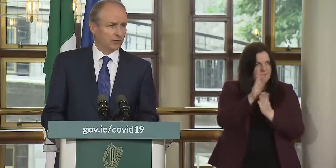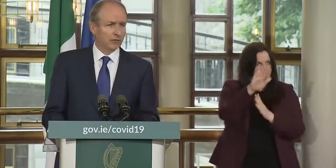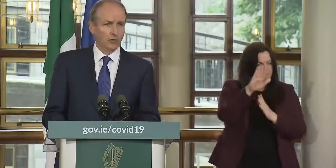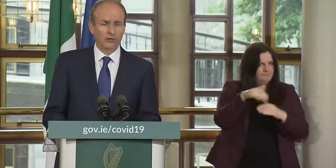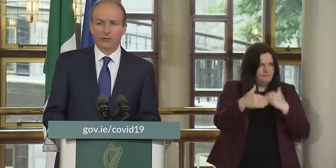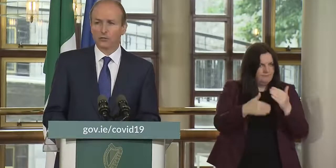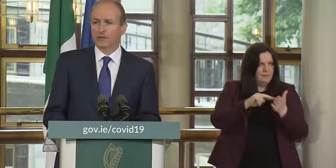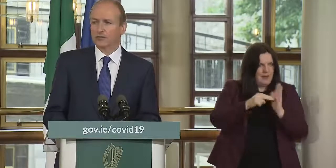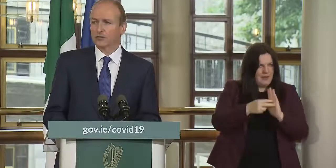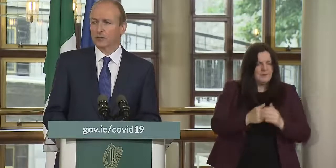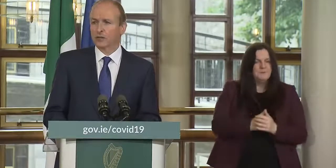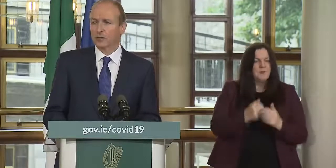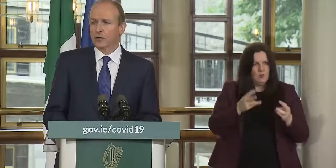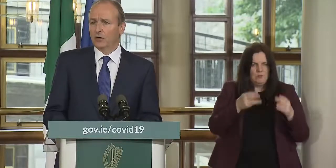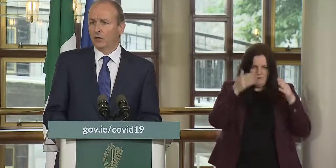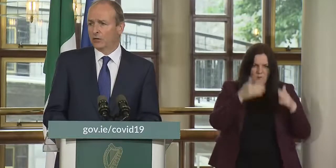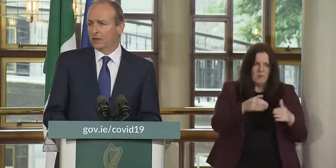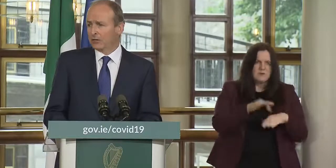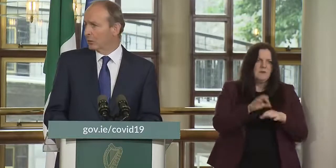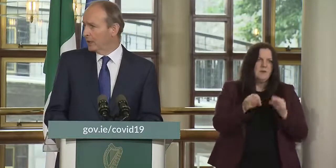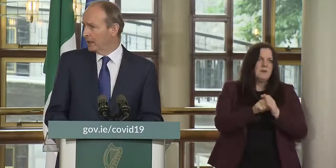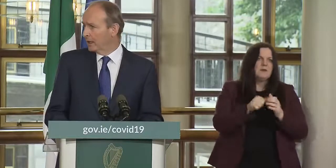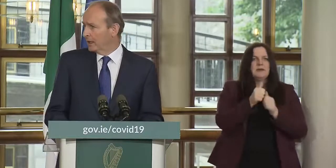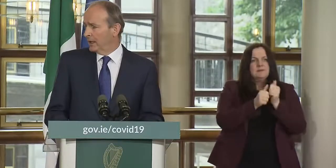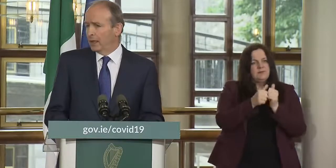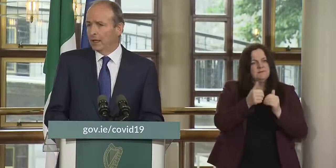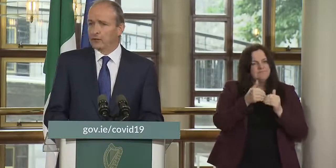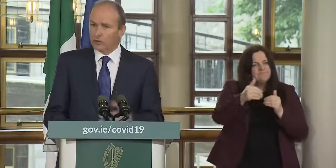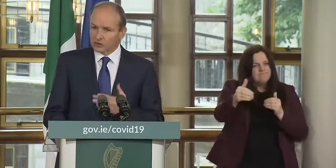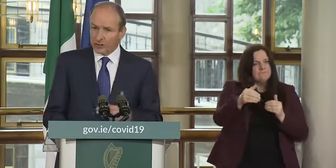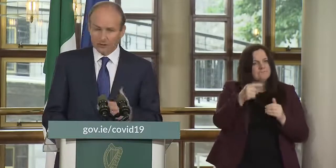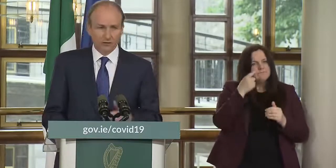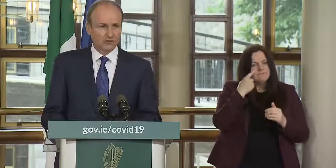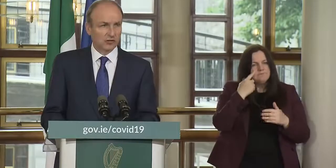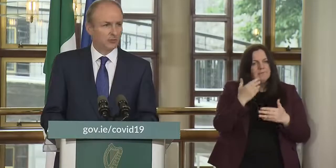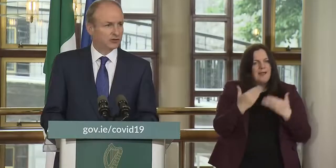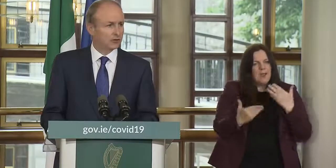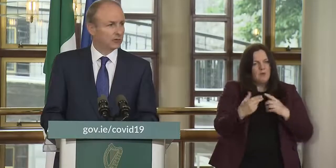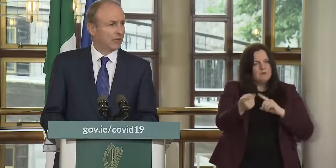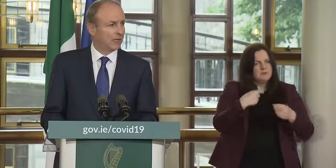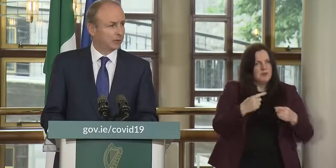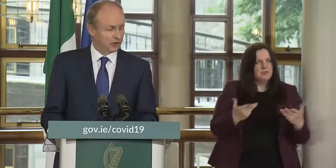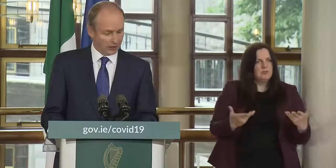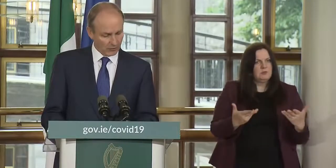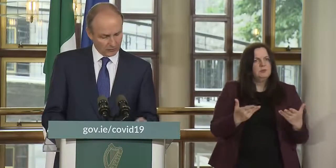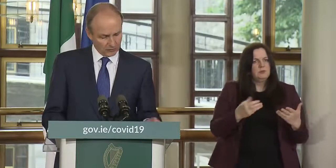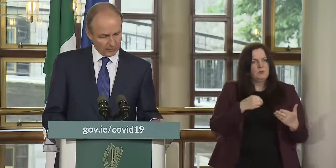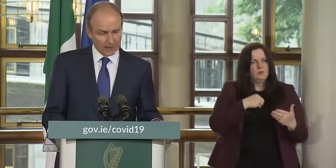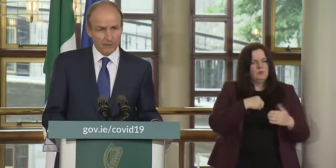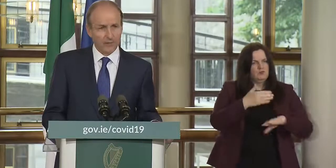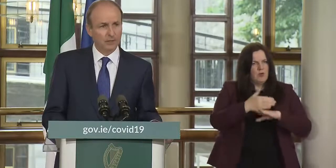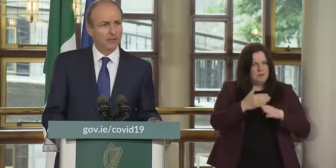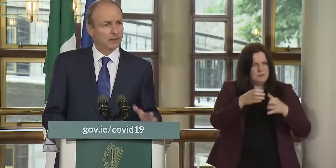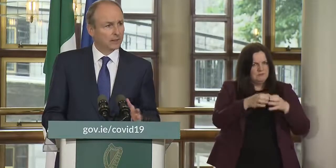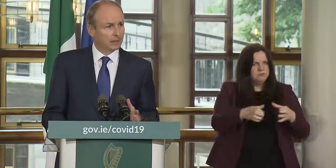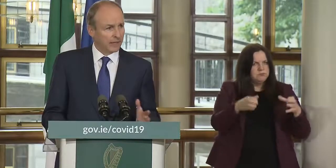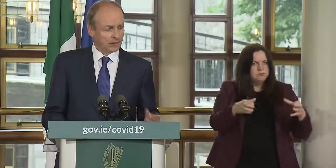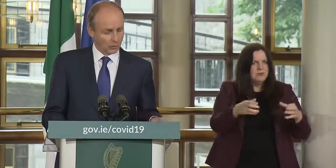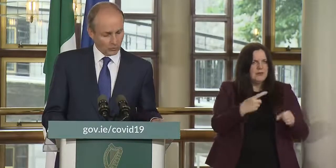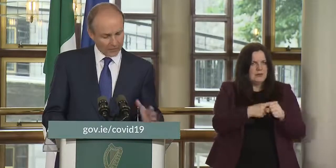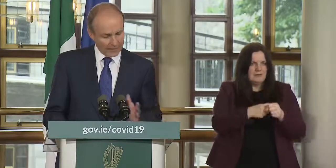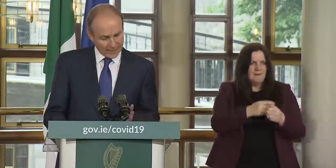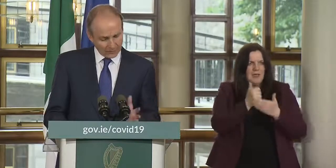a significant focus of government activity over the next while to respond to the jobs issue and in particular to try and help people